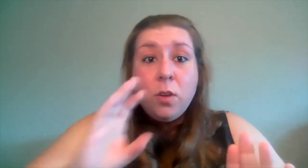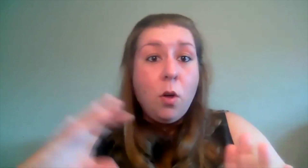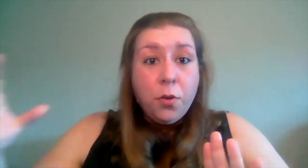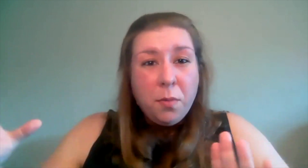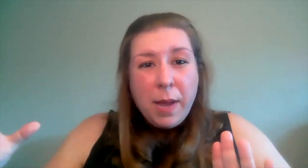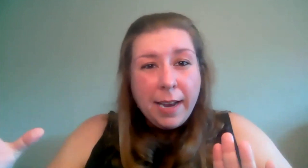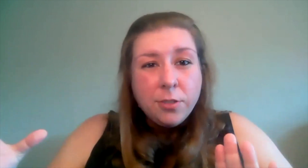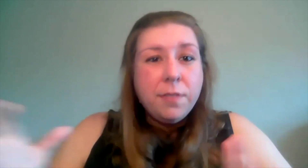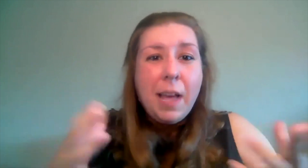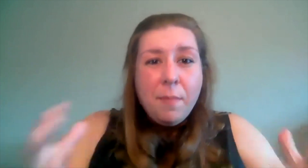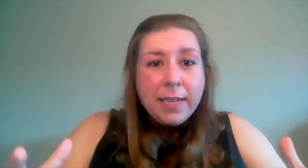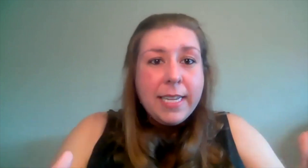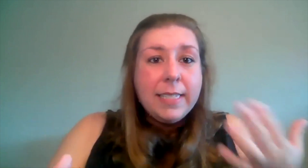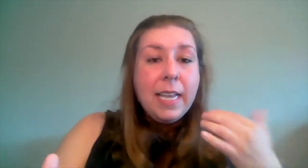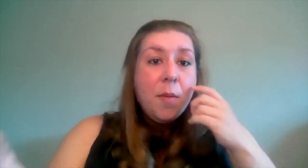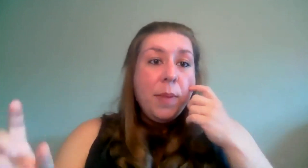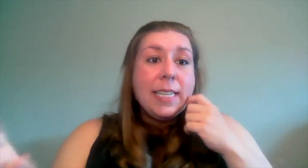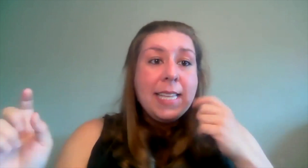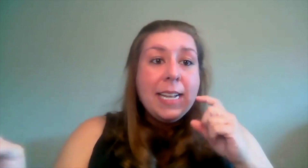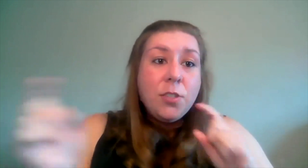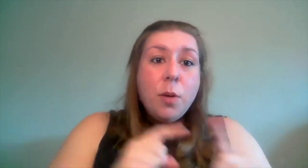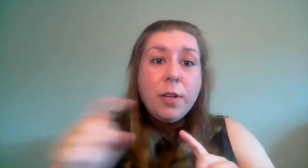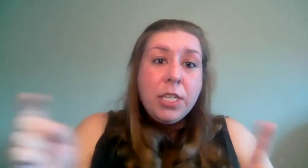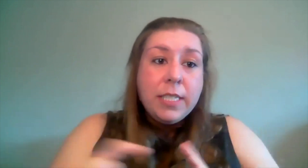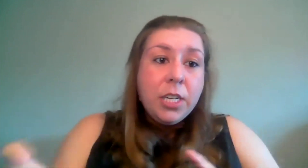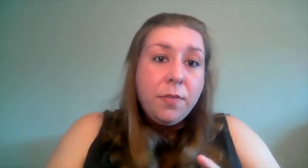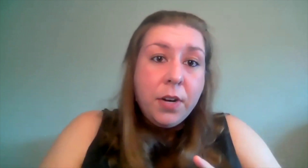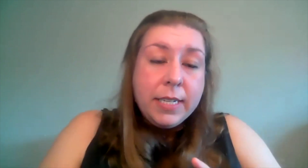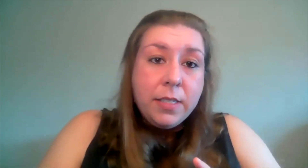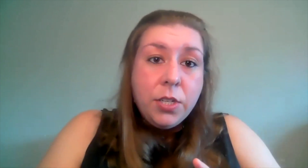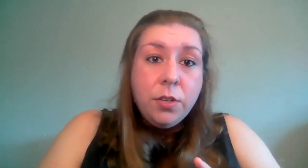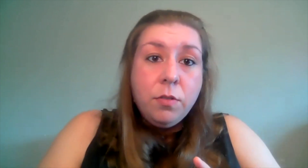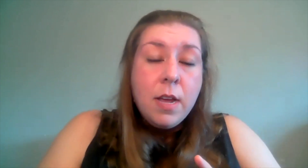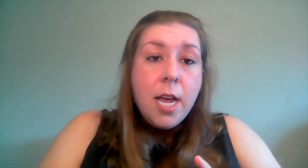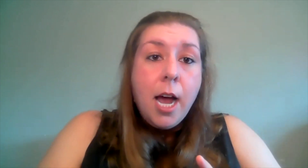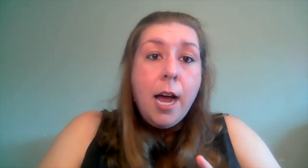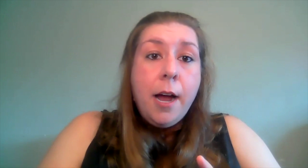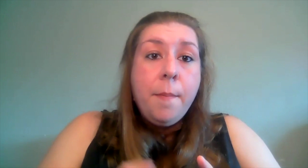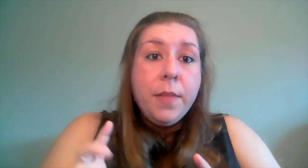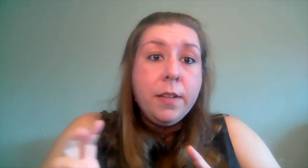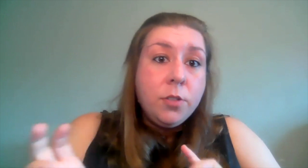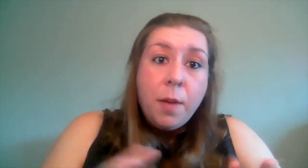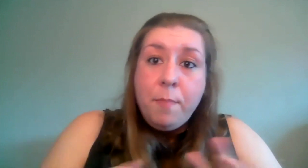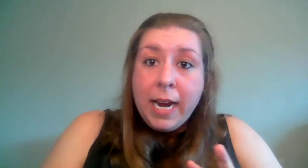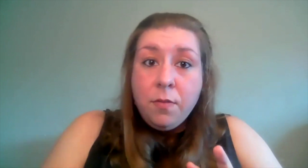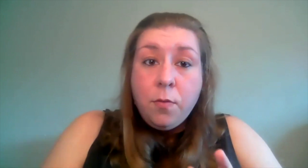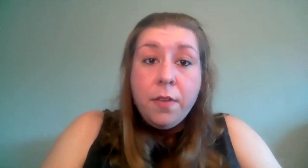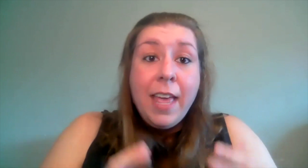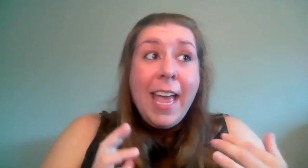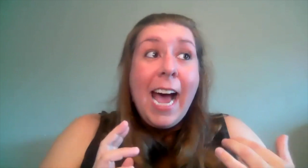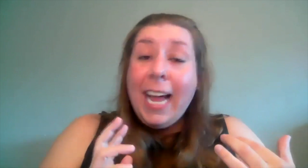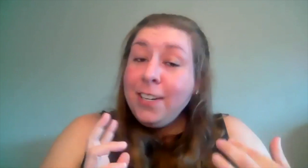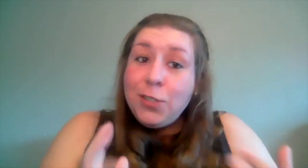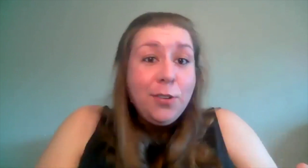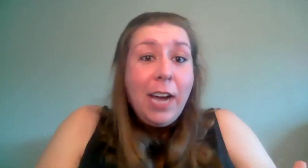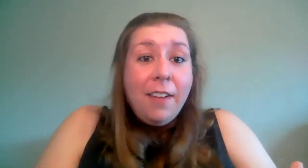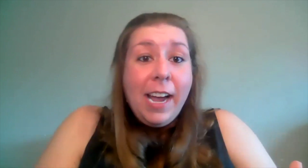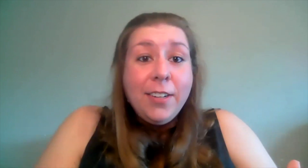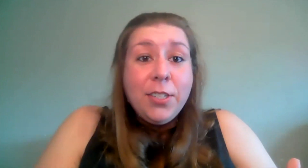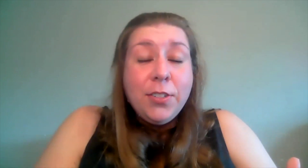it's a whole new page if that makes sense because then it's so much easier for us to um jump back and forth i do have actors